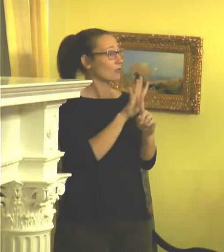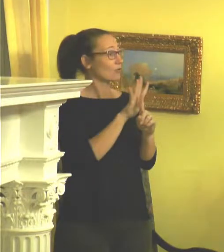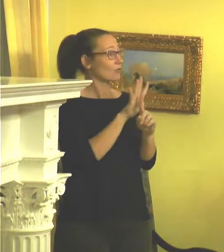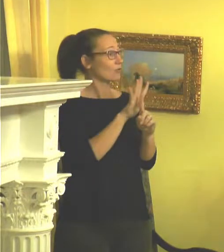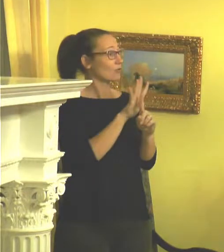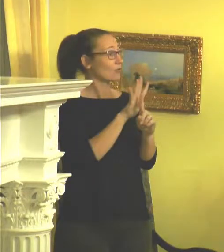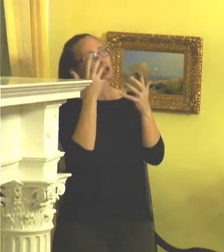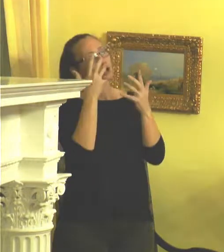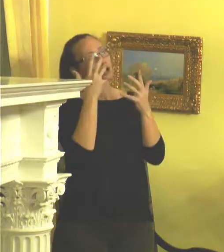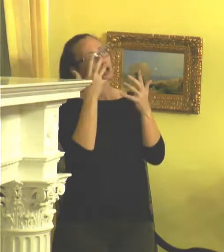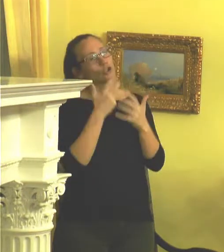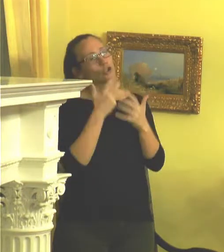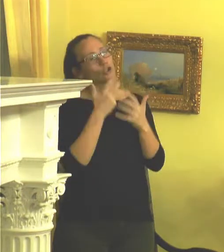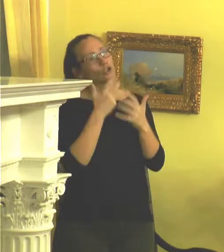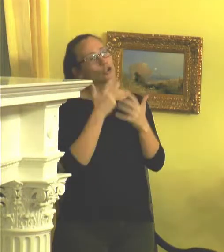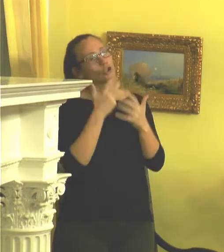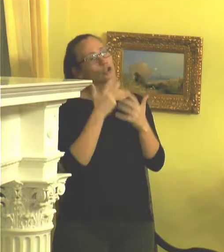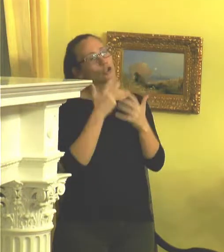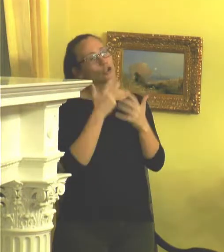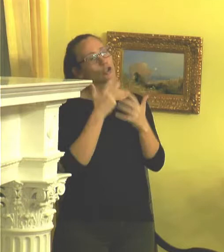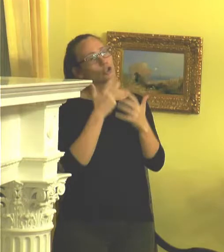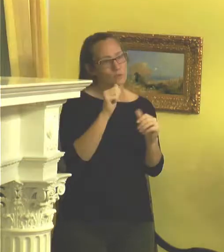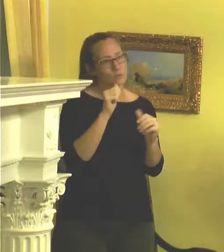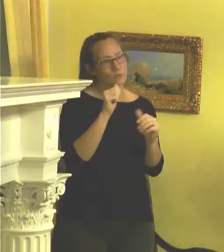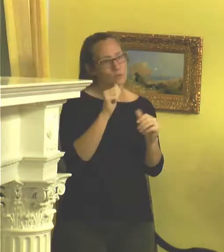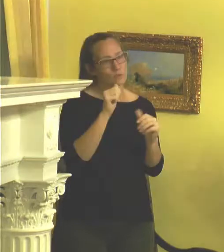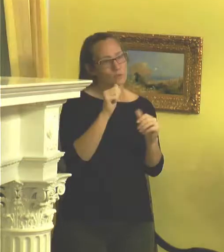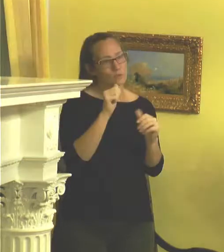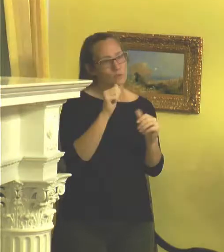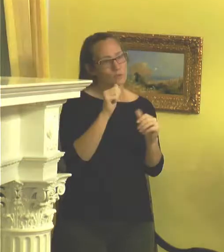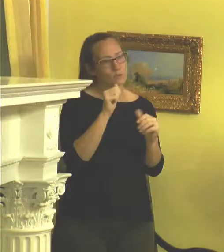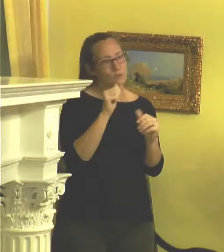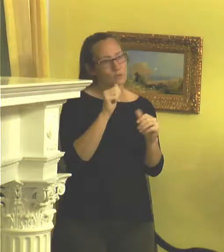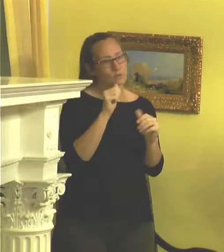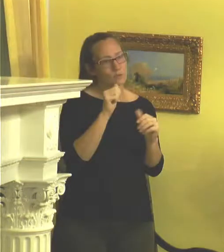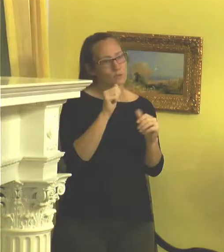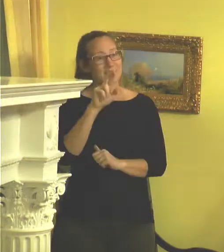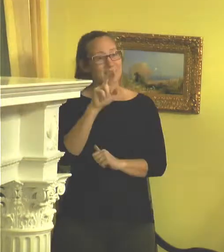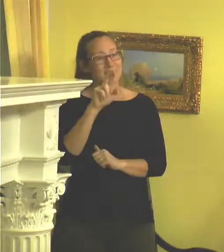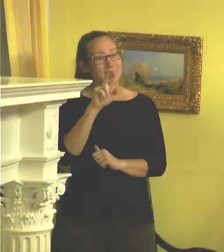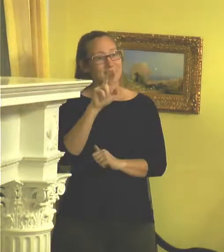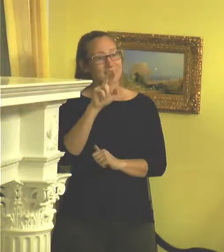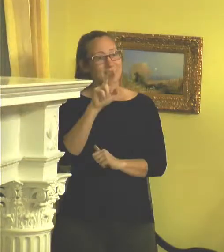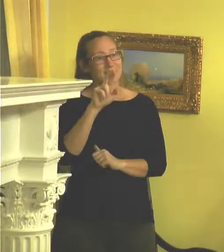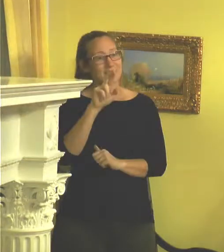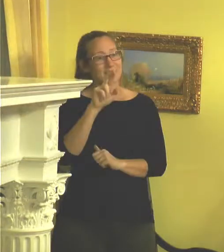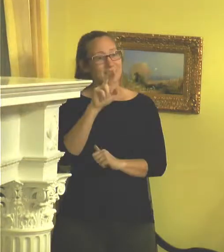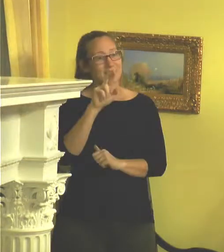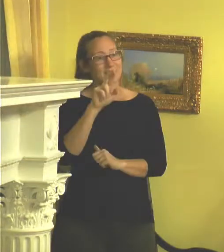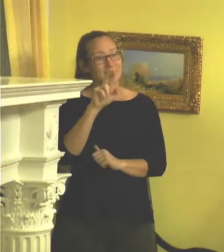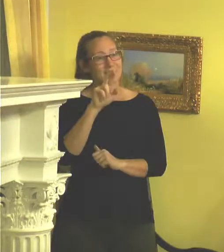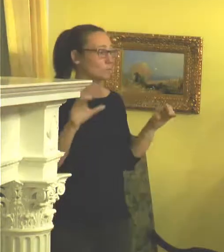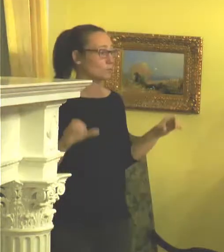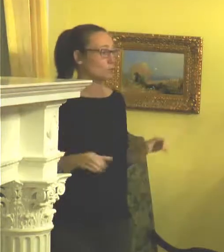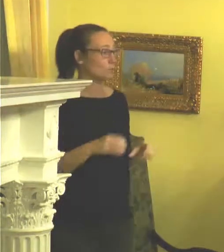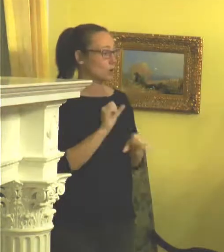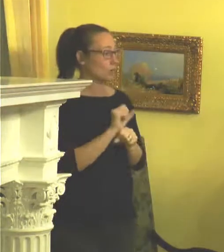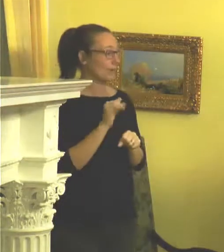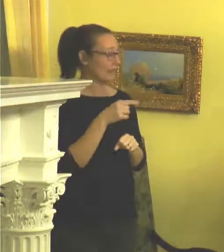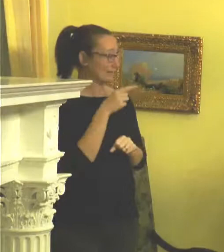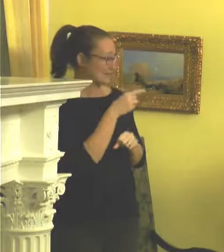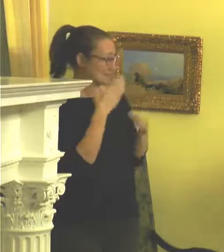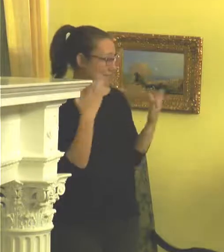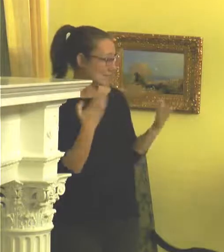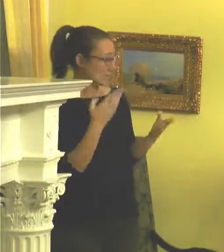was just the darkest background in the show because Breonna Taylor was killed at night. When I'm doing like works like the one here, for the most